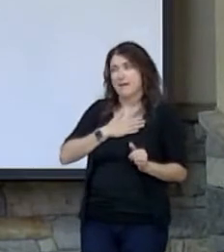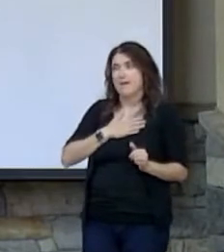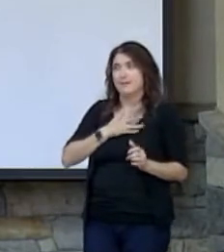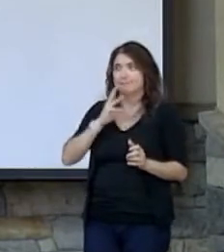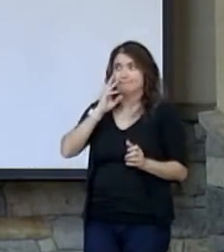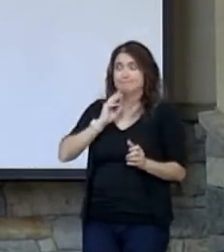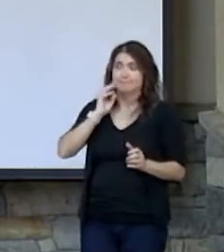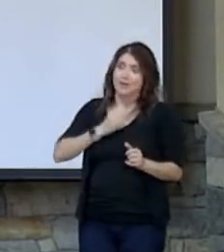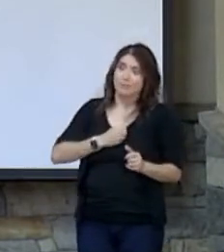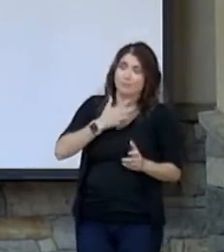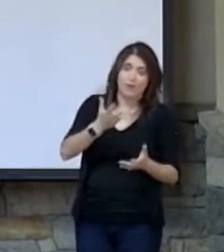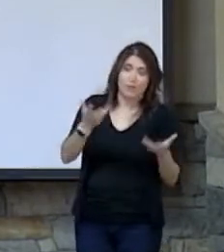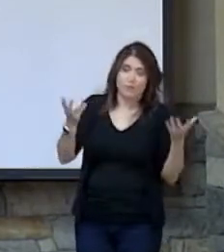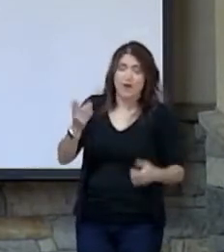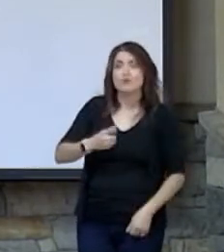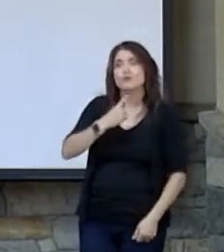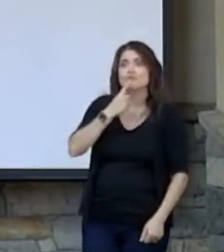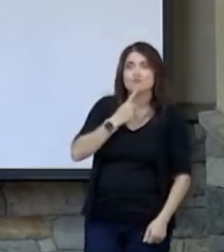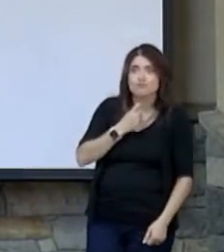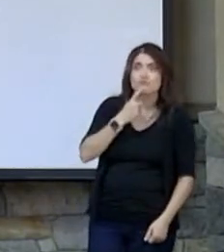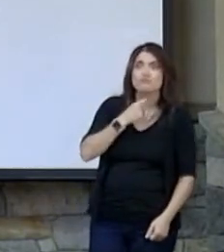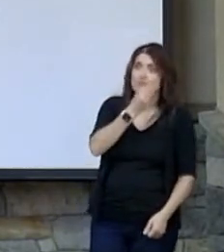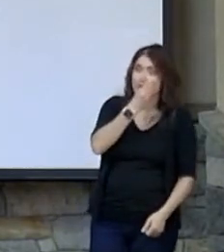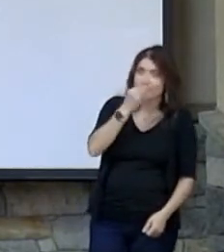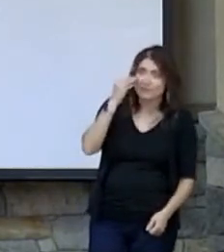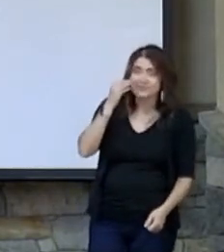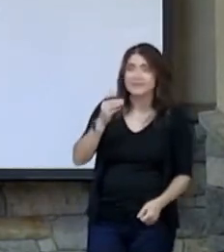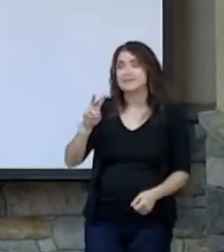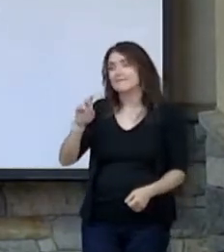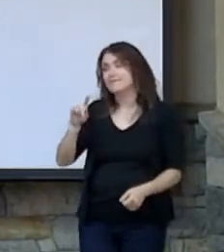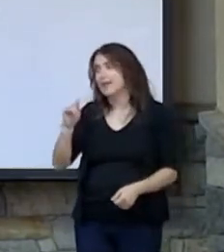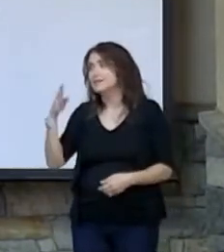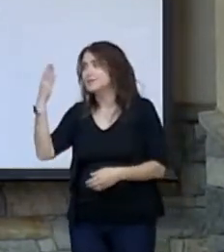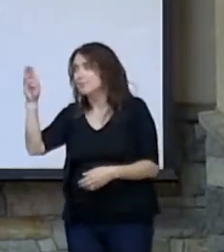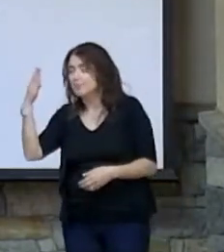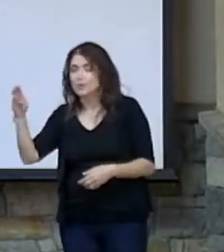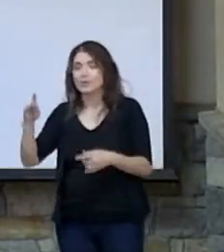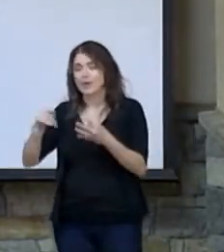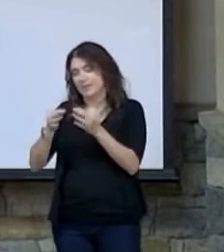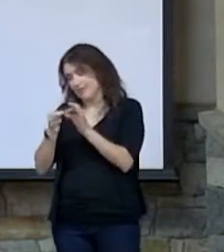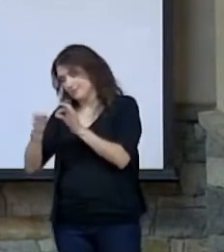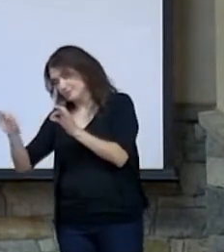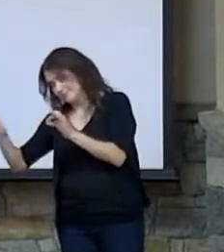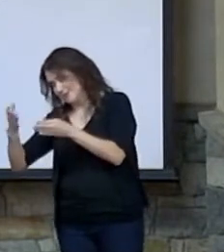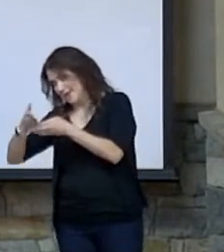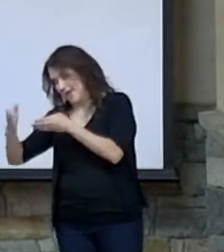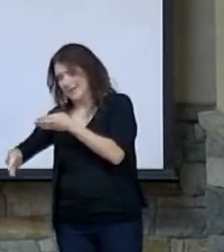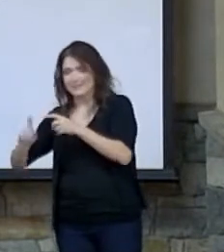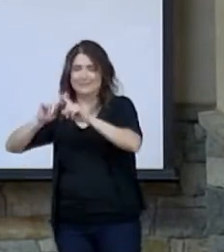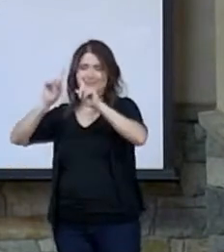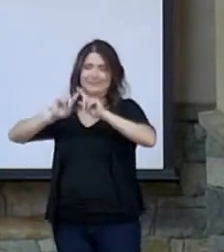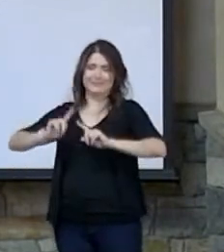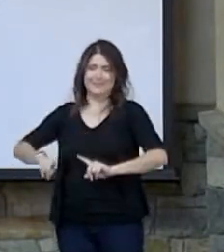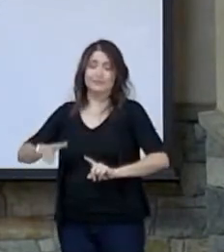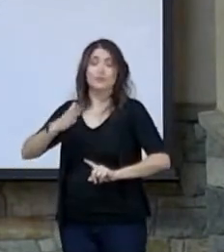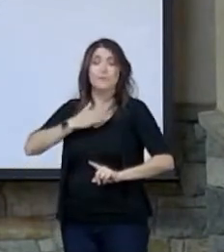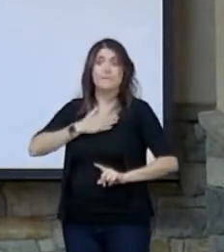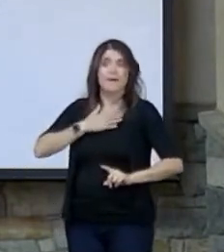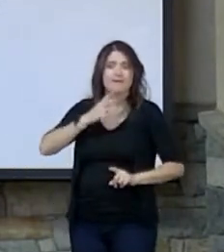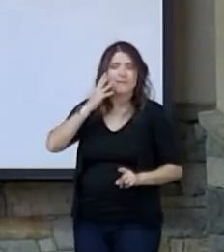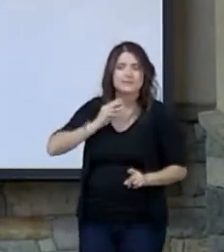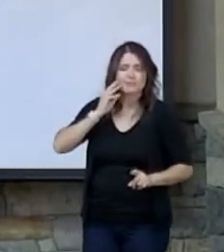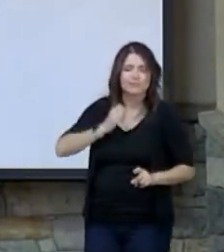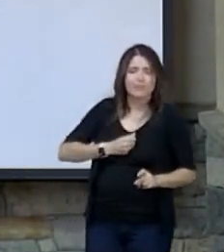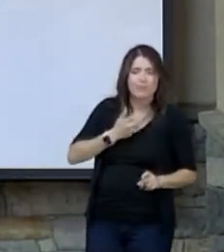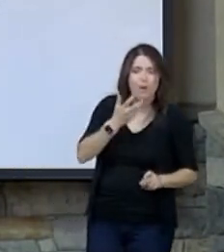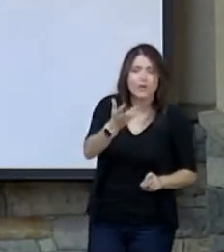is this. Roses are red, violets are blue, and then there's several different possible endings, right? So my experience with poetry is